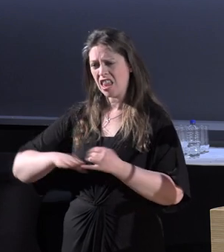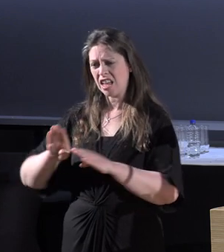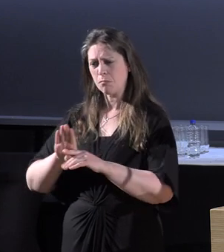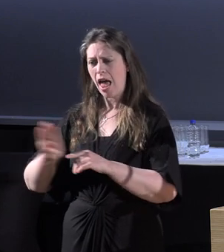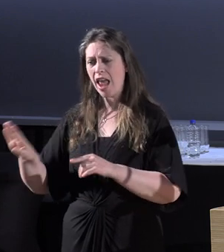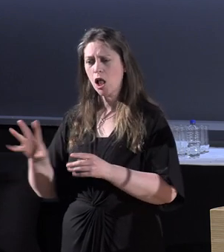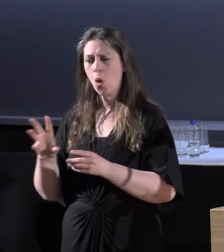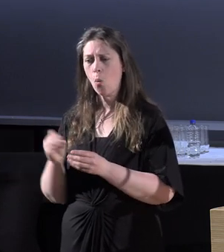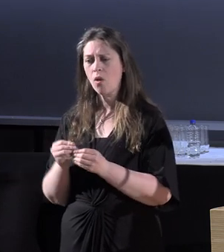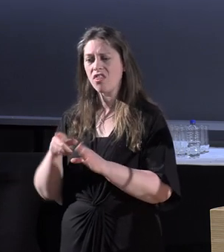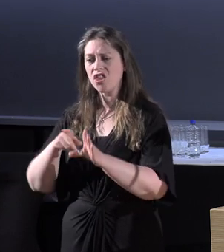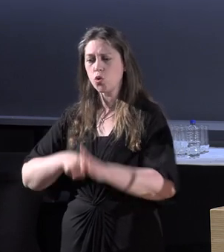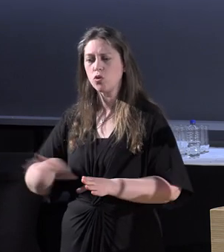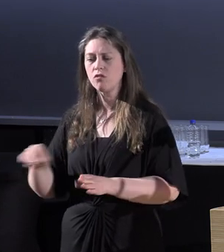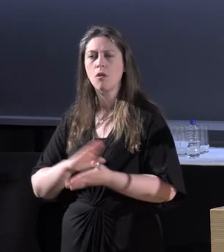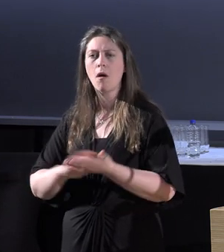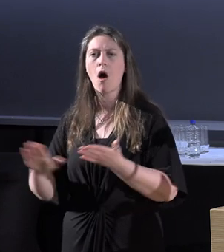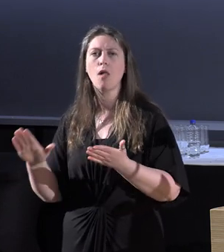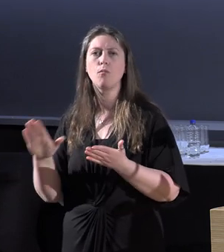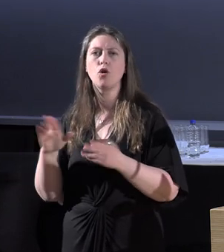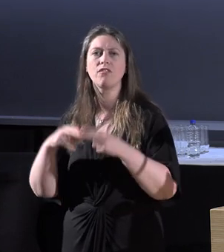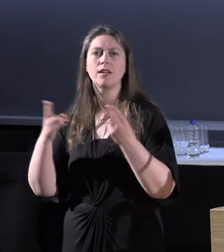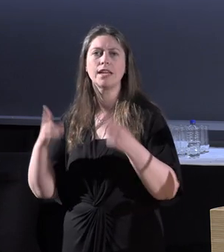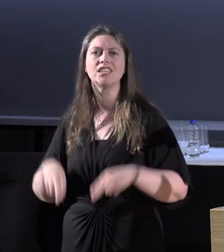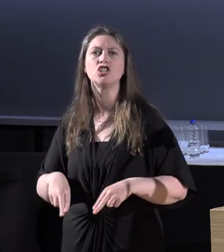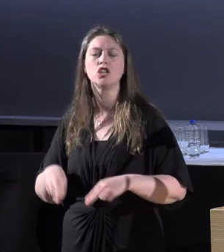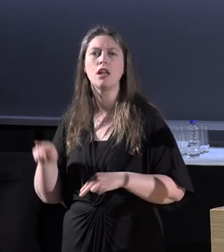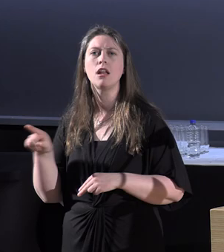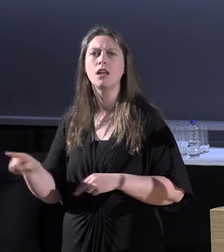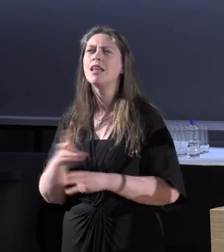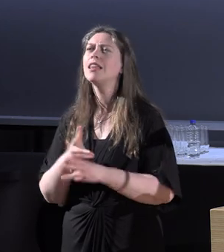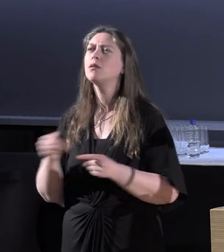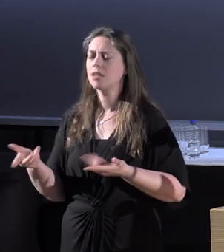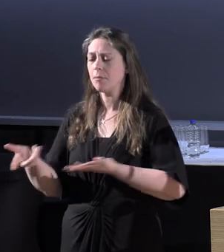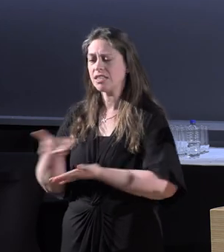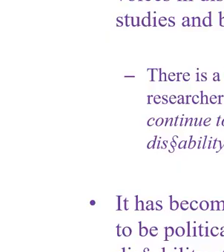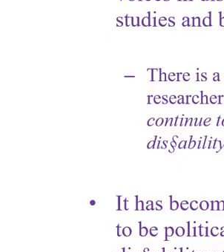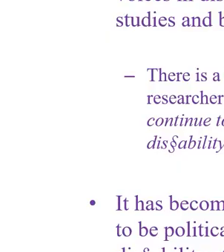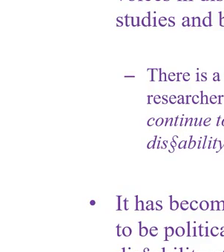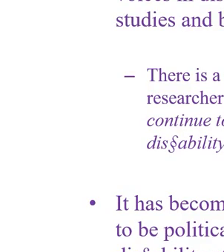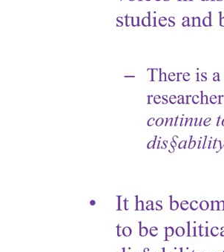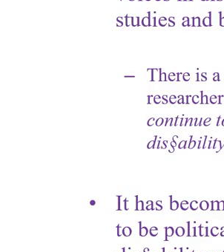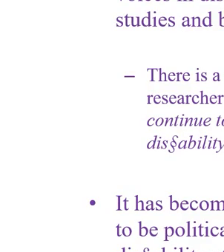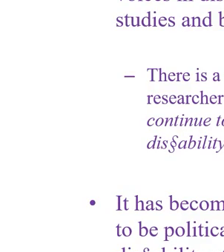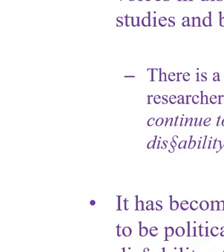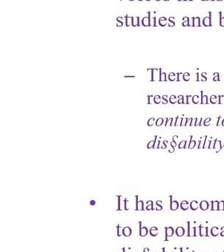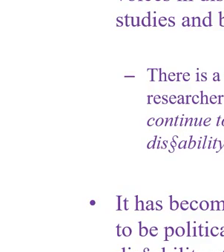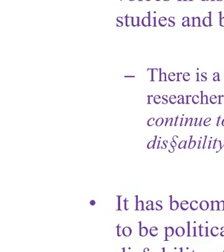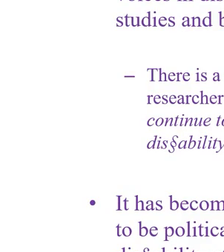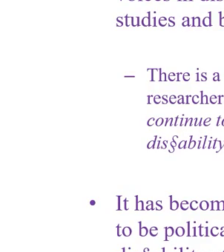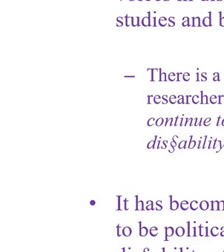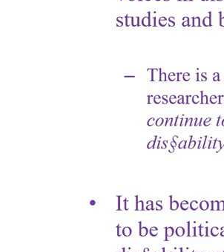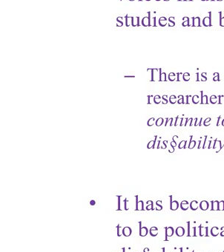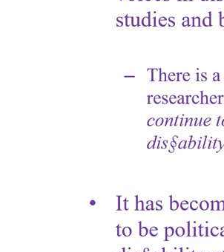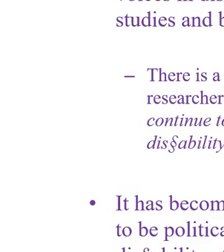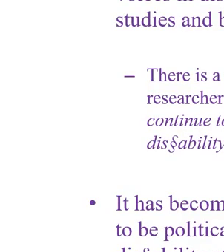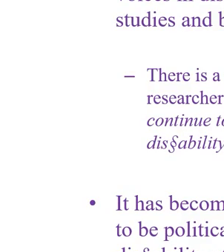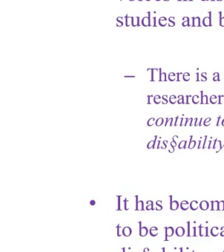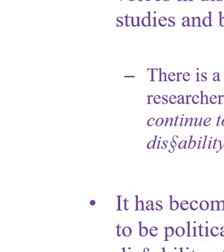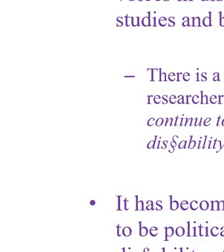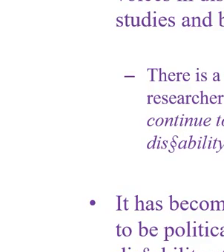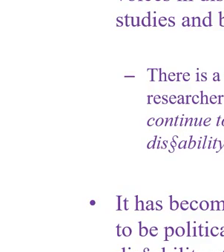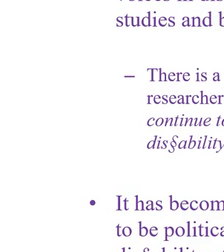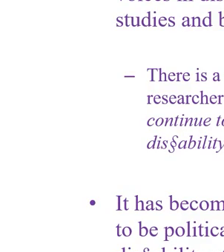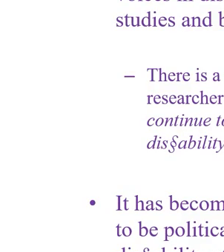Hallberg, there was some good discussion in relation to that. The Body Silent by Robert